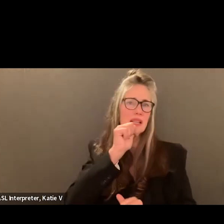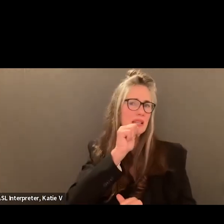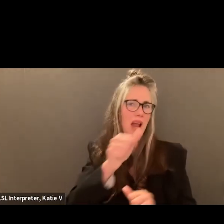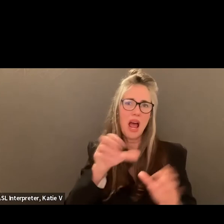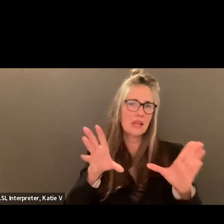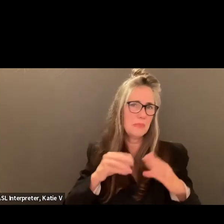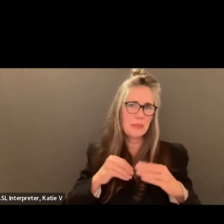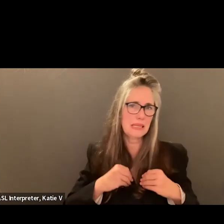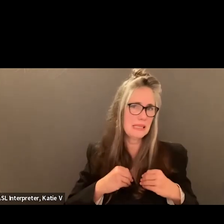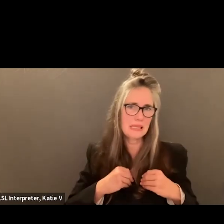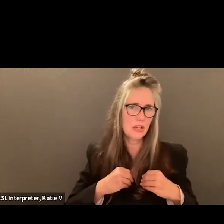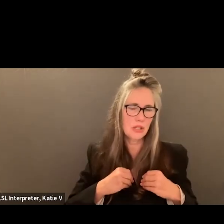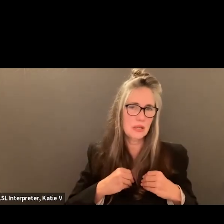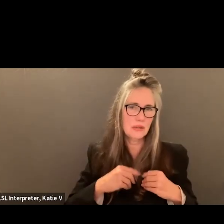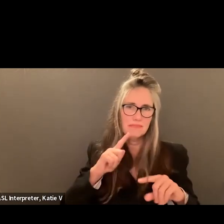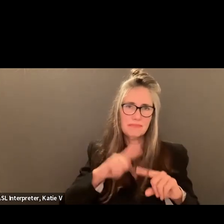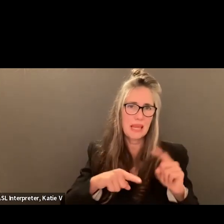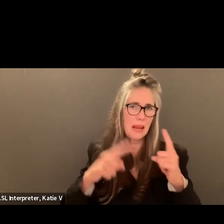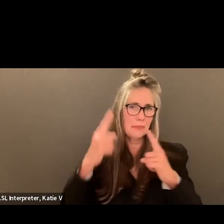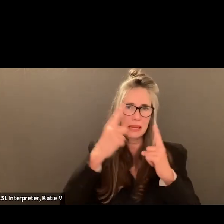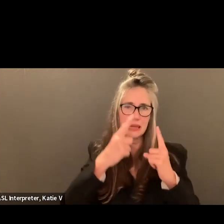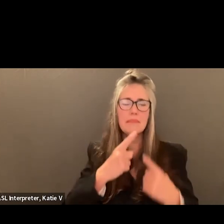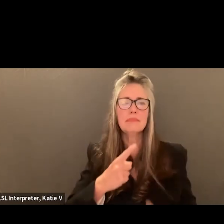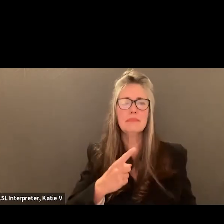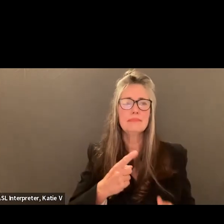Right. But then somewhere else it talks about.